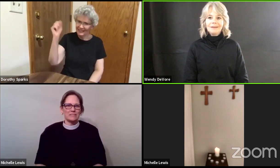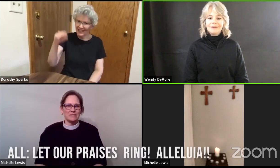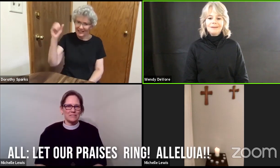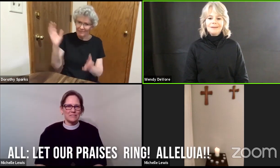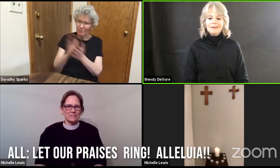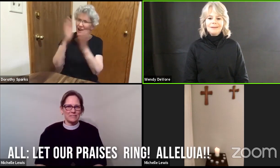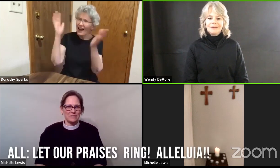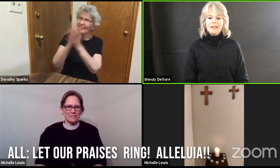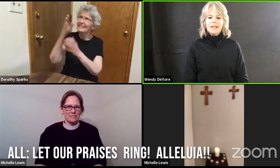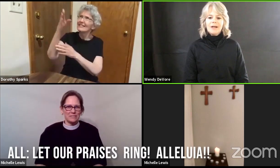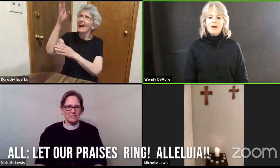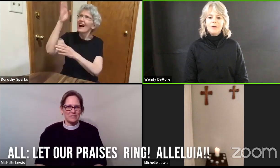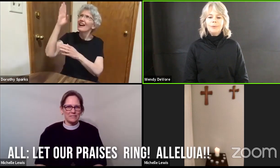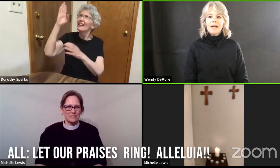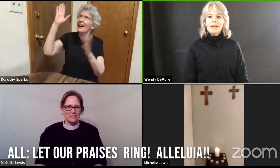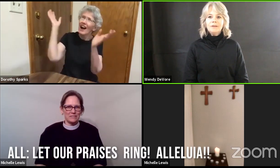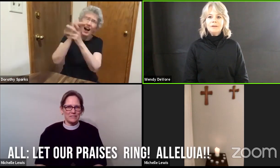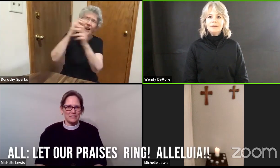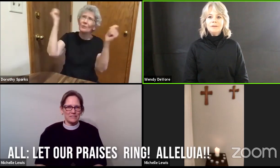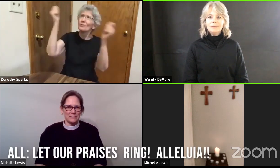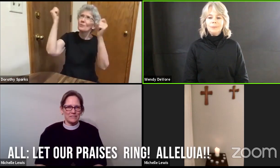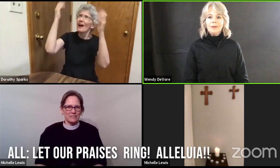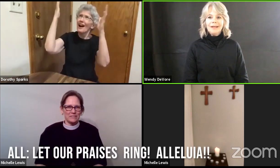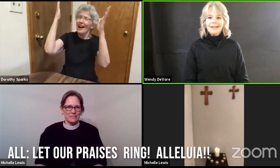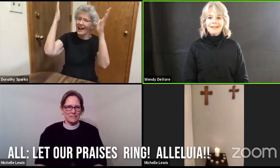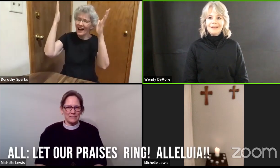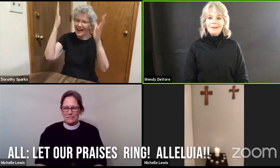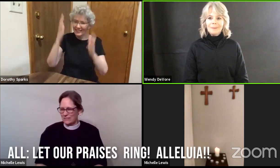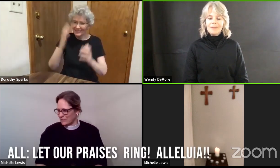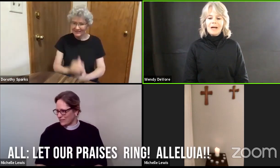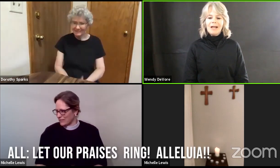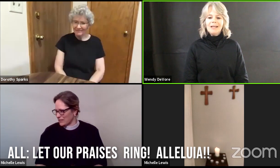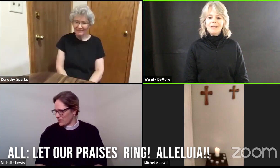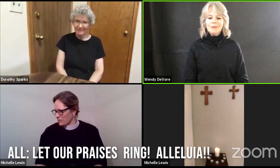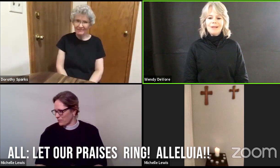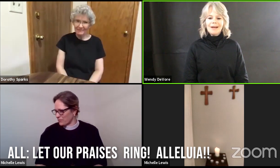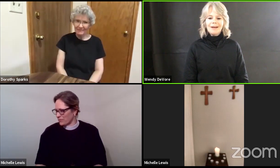Alleluia. our praises ring. Alleluia.